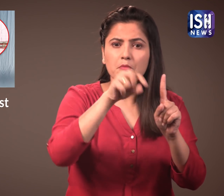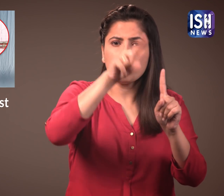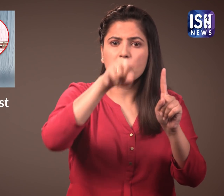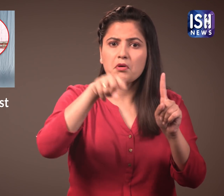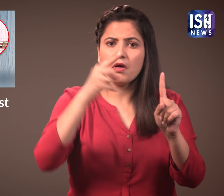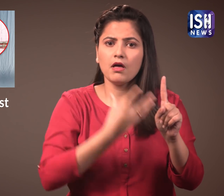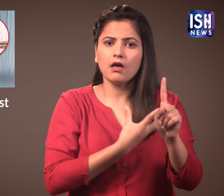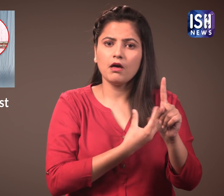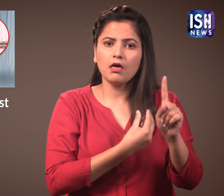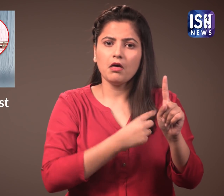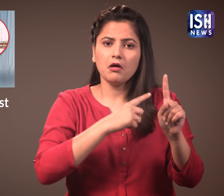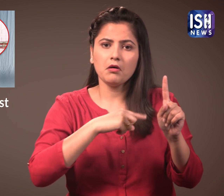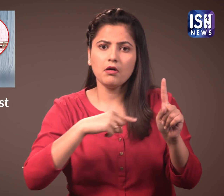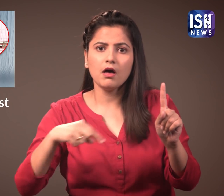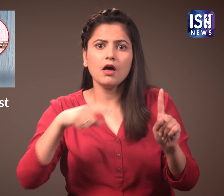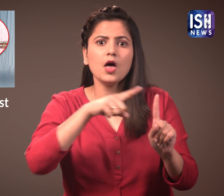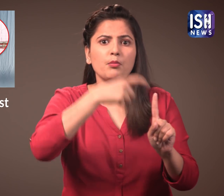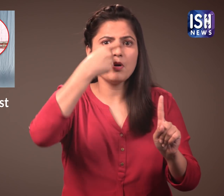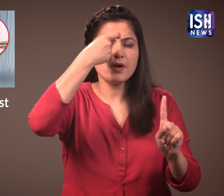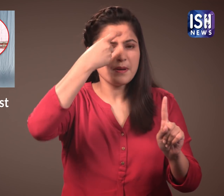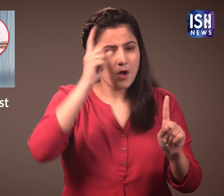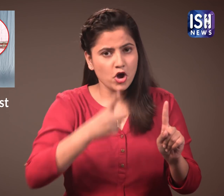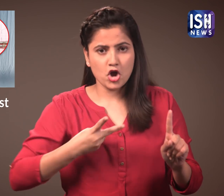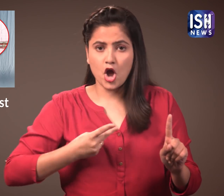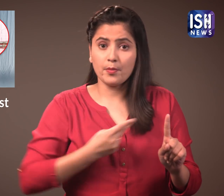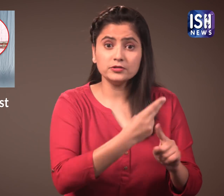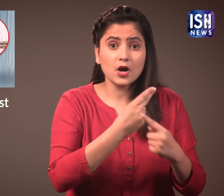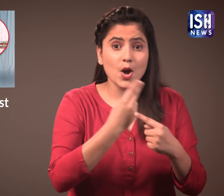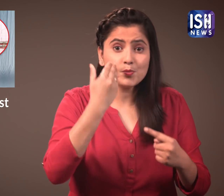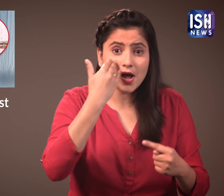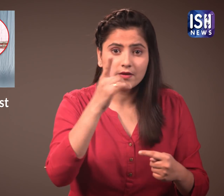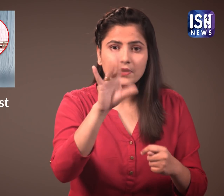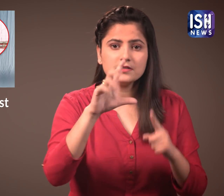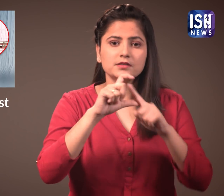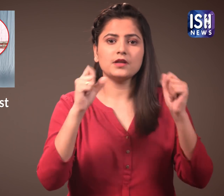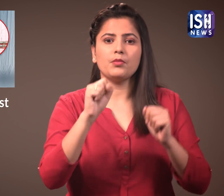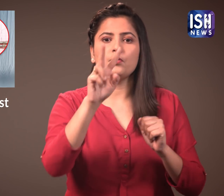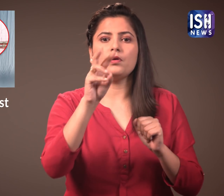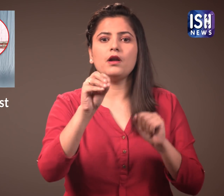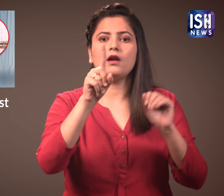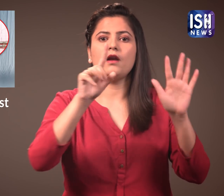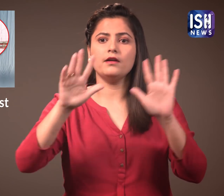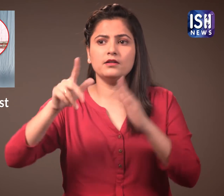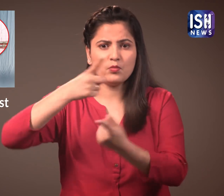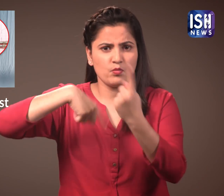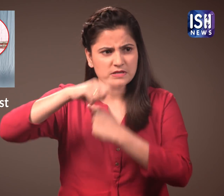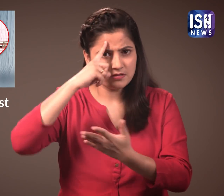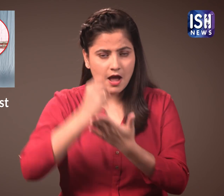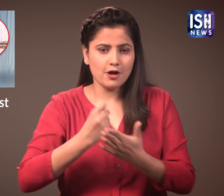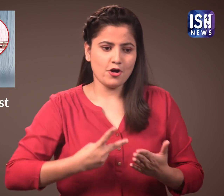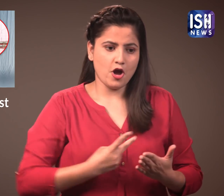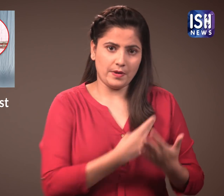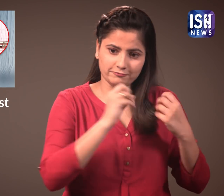But Khurshi's heart beat only 20 times per minute. This is why she was operated on December 15th, 2019.